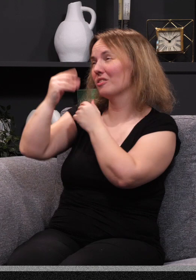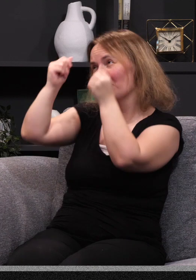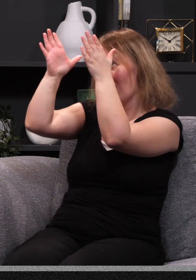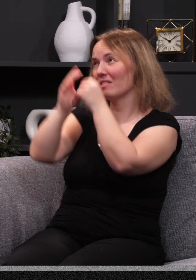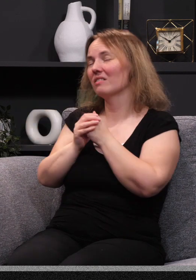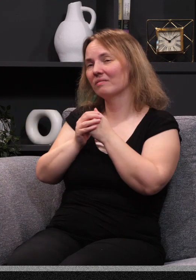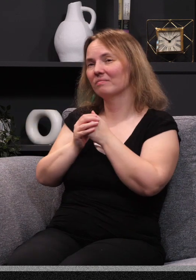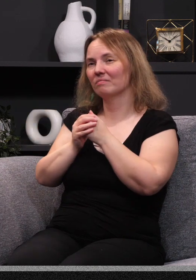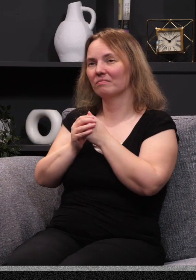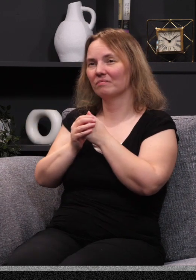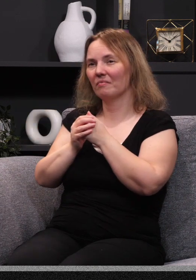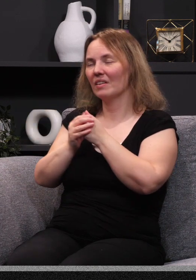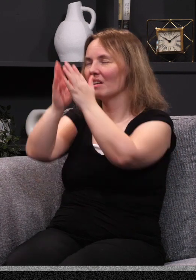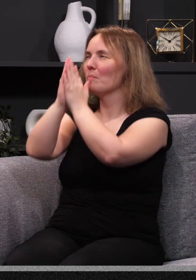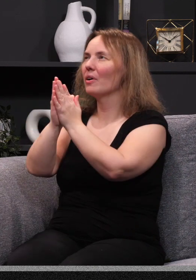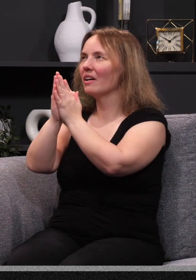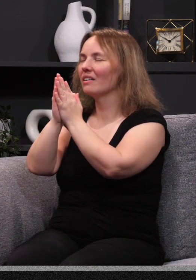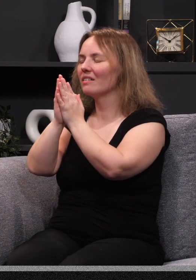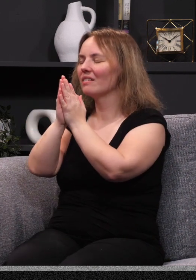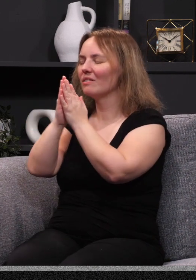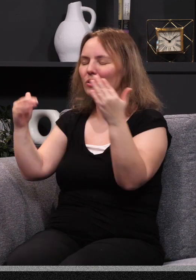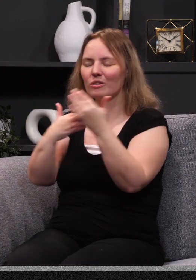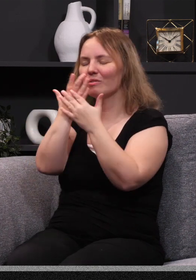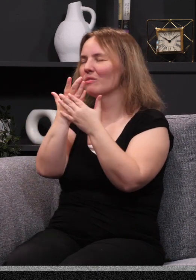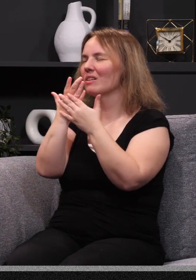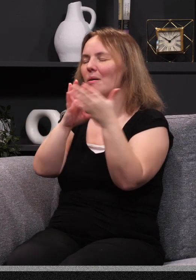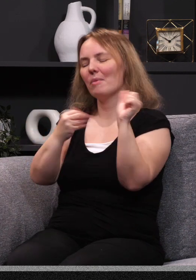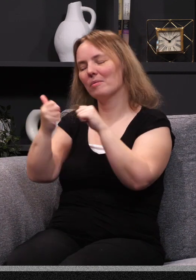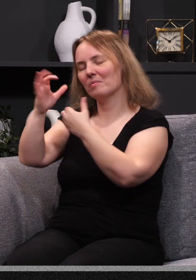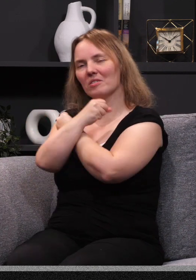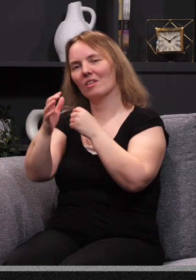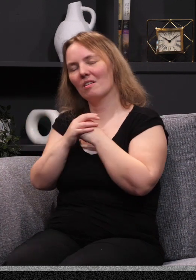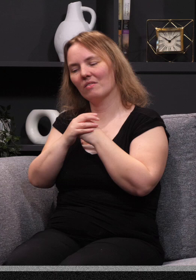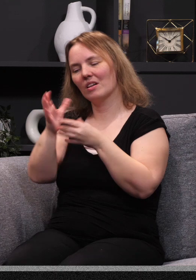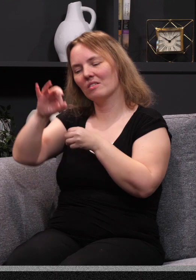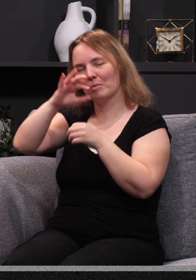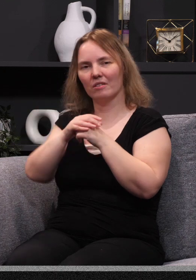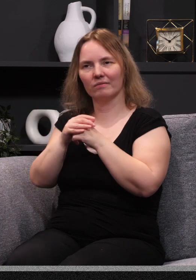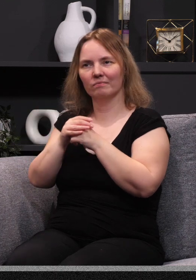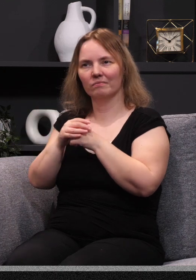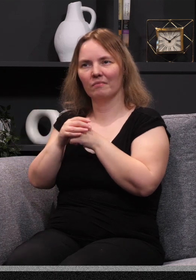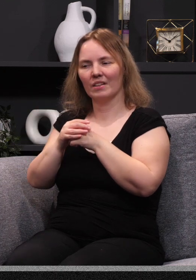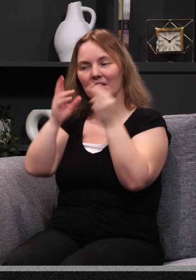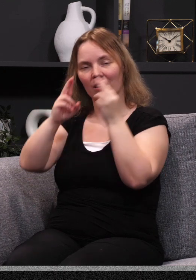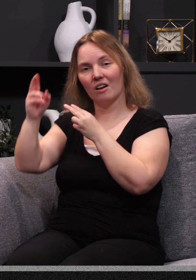I turn to you, Father. Father, and I pray for a fresh baptism of your love and of your spirit,